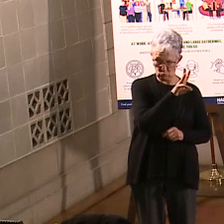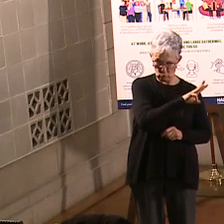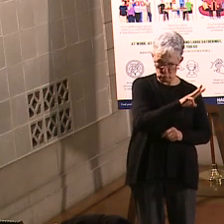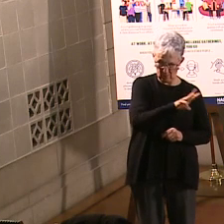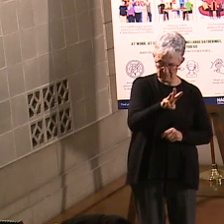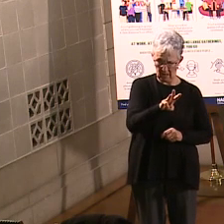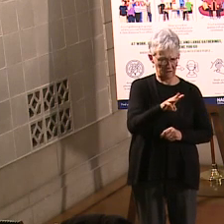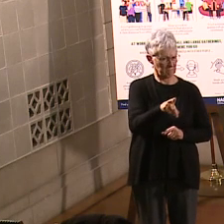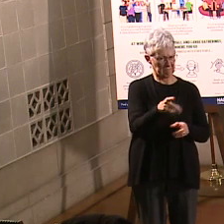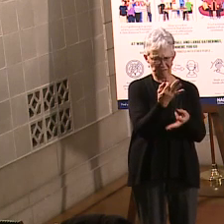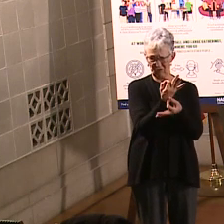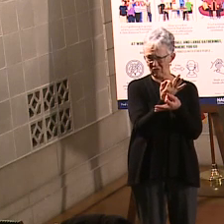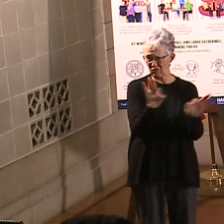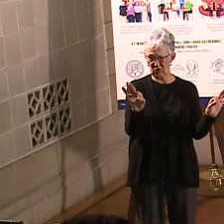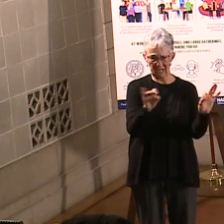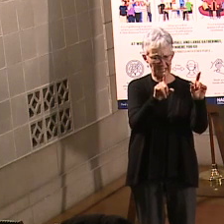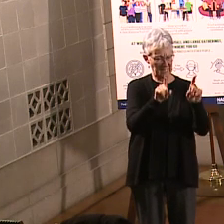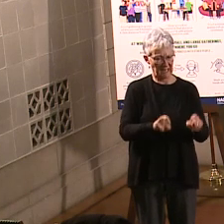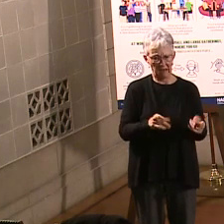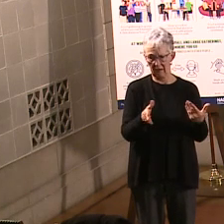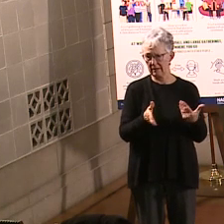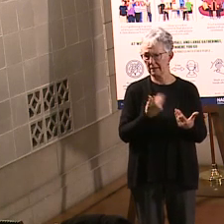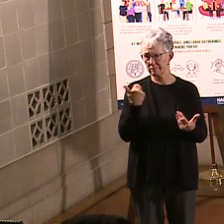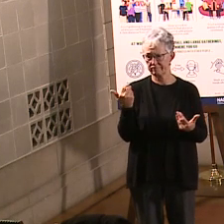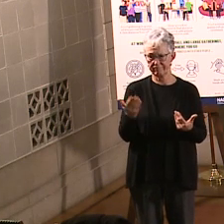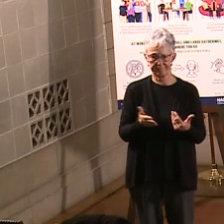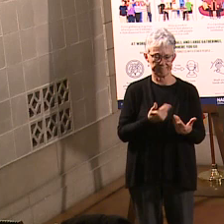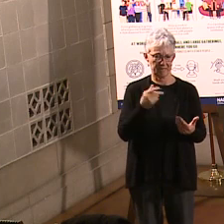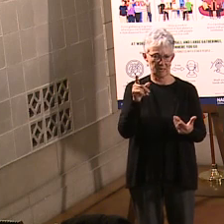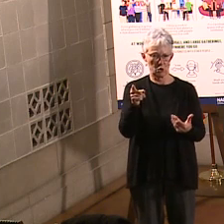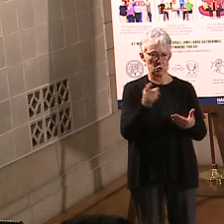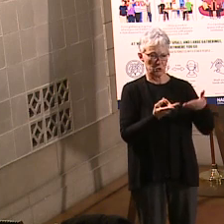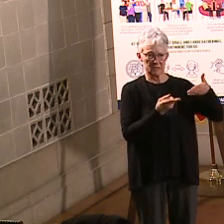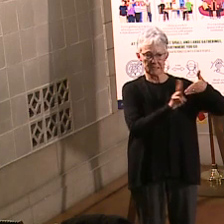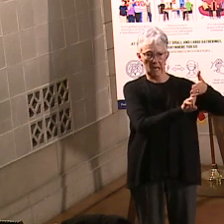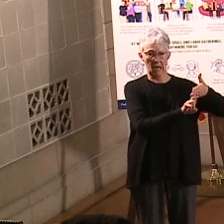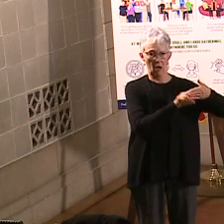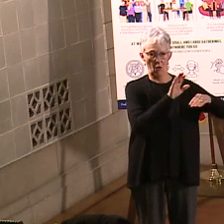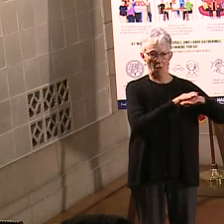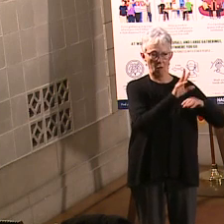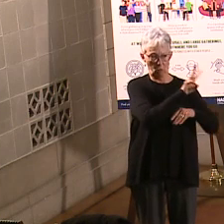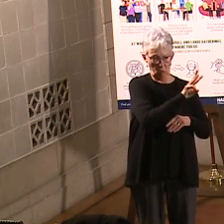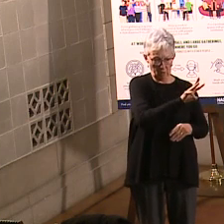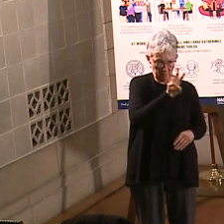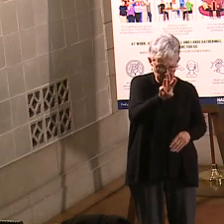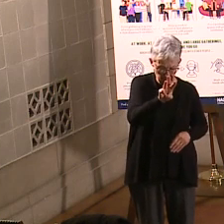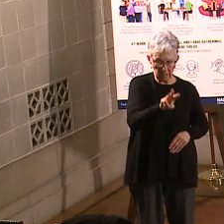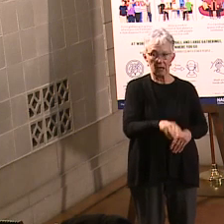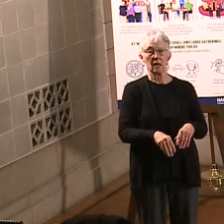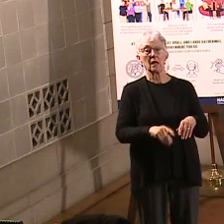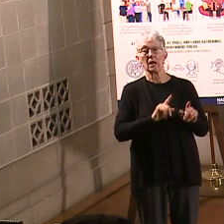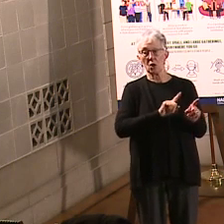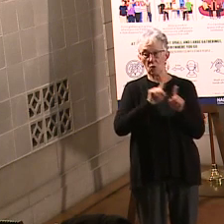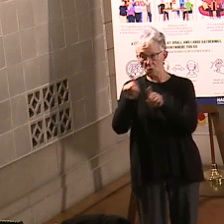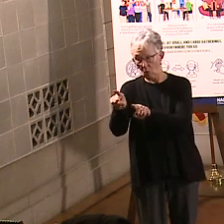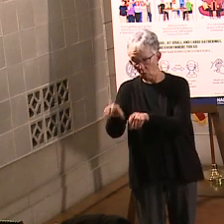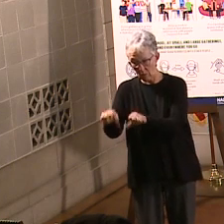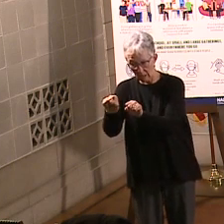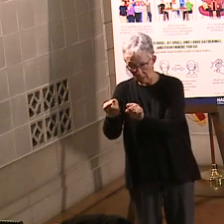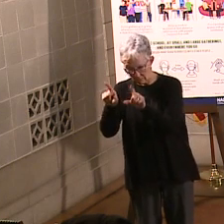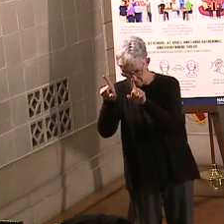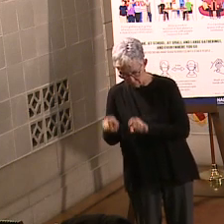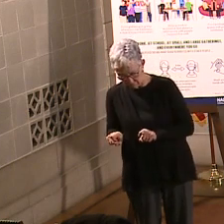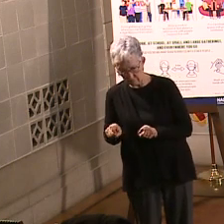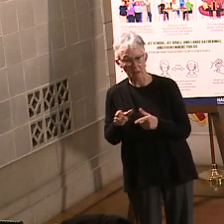testnebraska.com and sign up. Look for a place to get scheduled. We've been turning the tests around 24 to 48 hours. Very